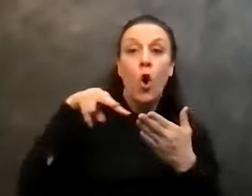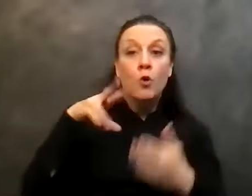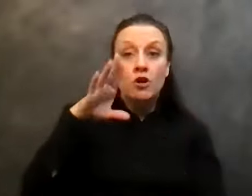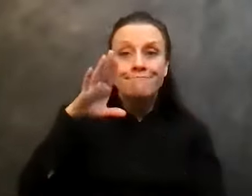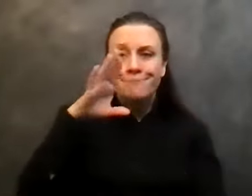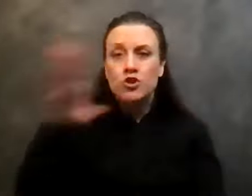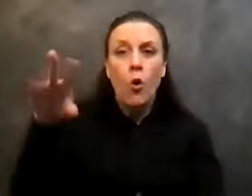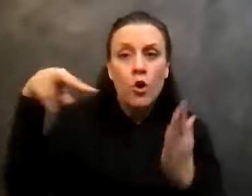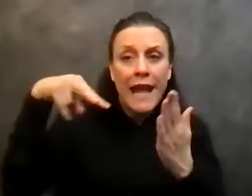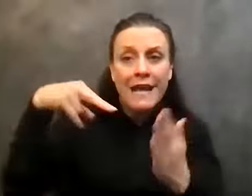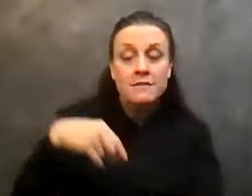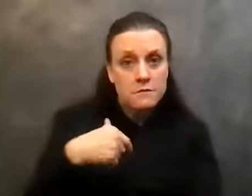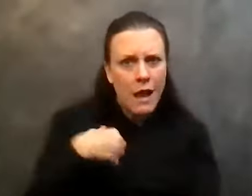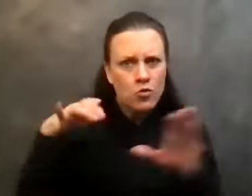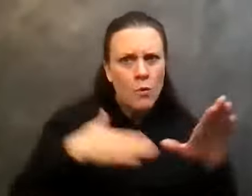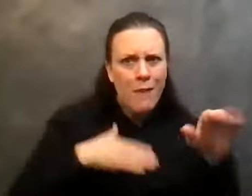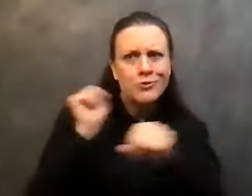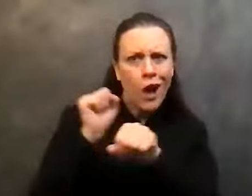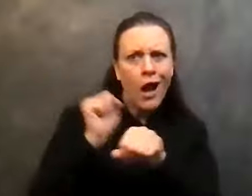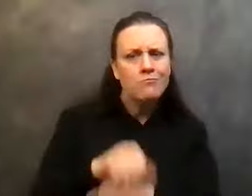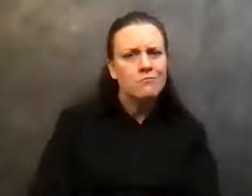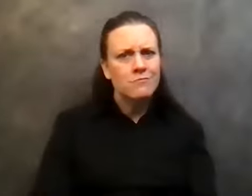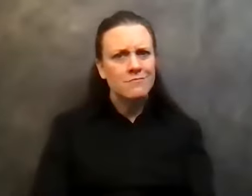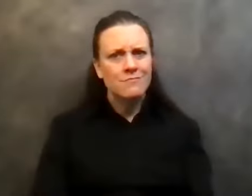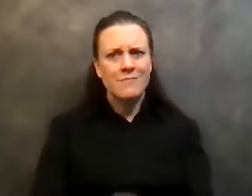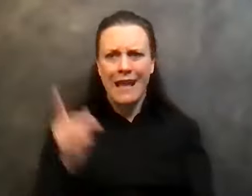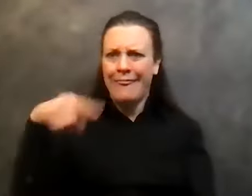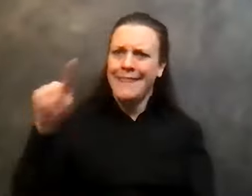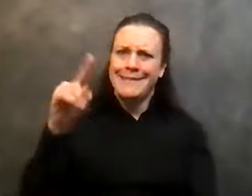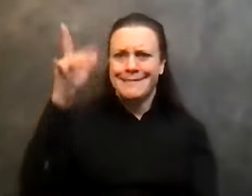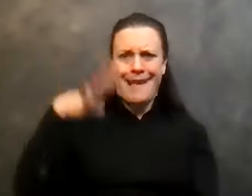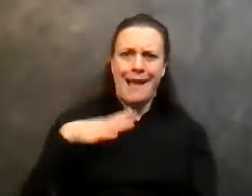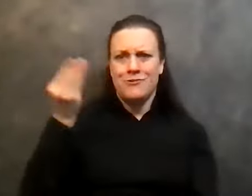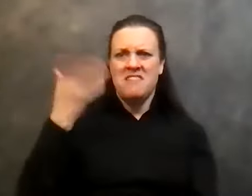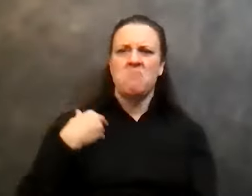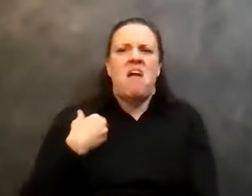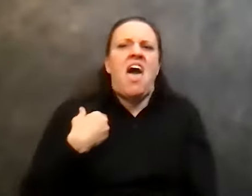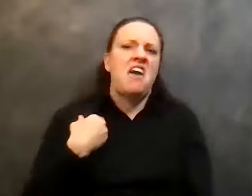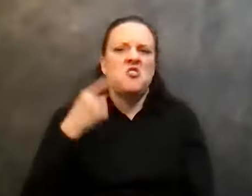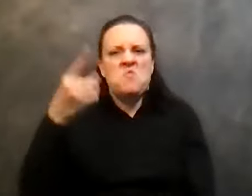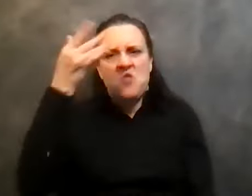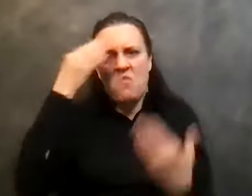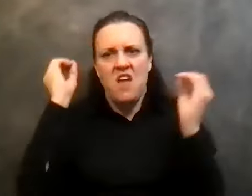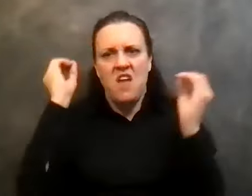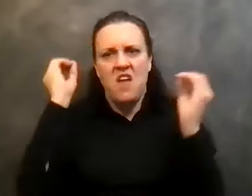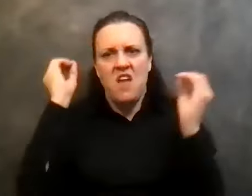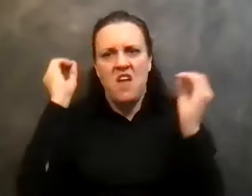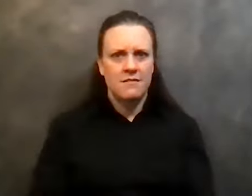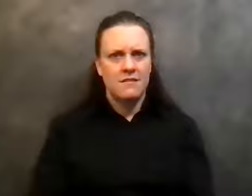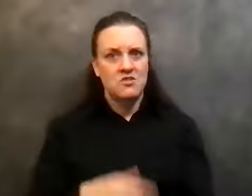doing my job here, you know, and these Joe and Charlie guys are telling me, I don't know a thing. So I get really upset